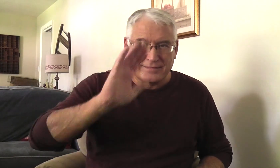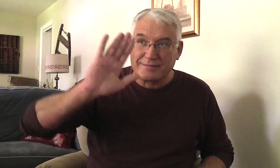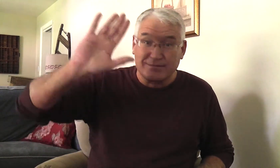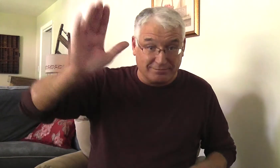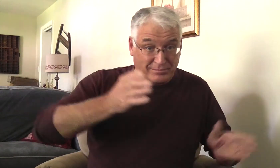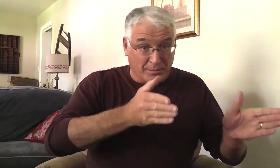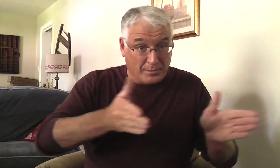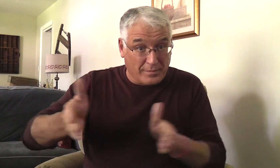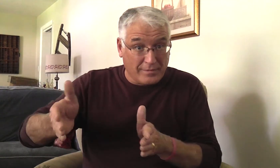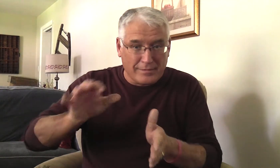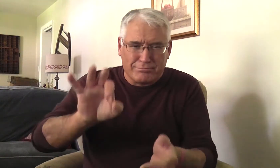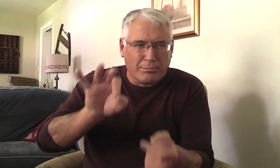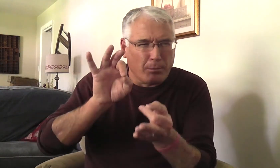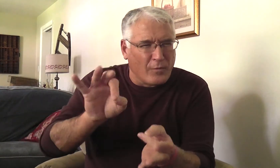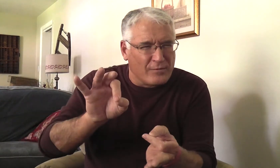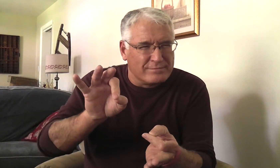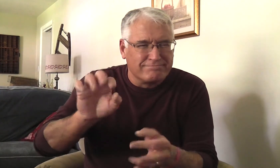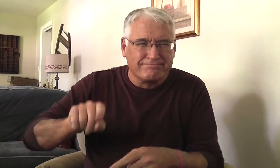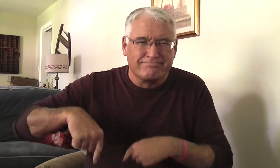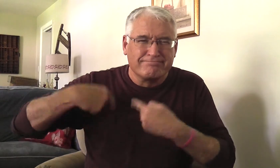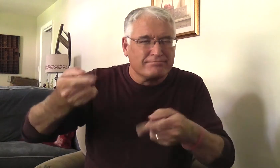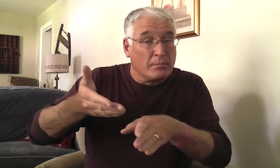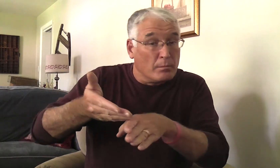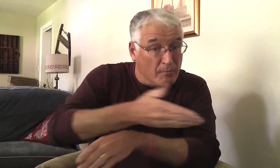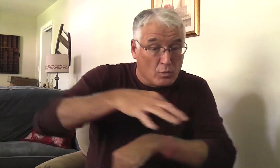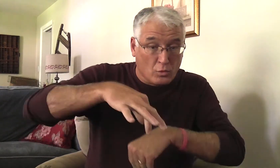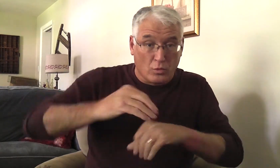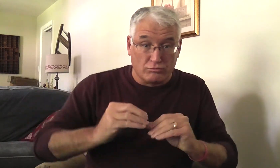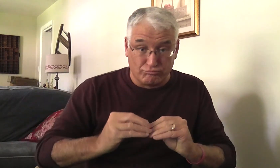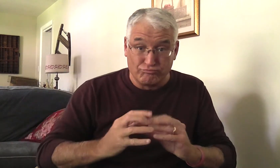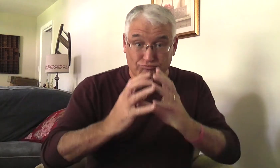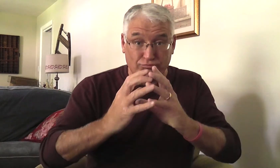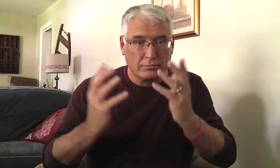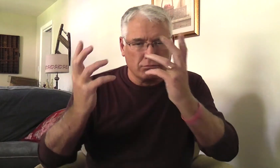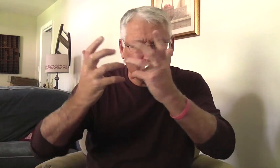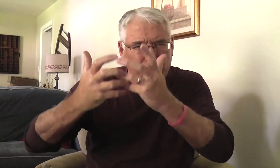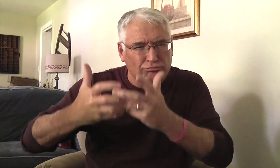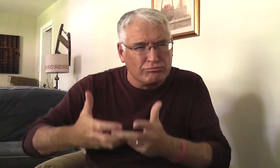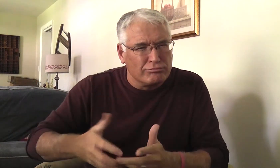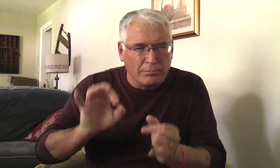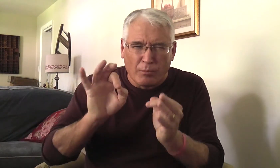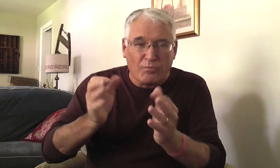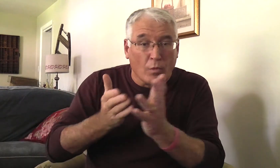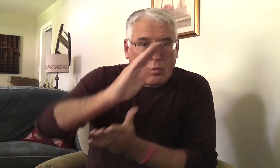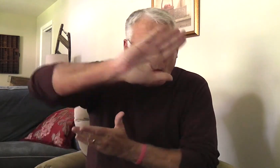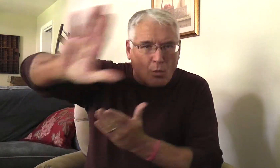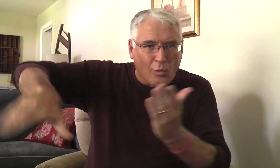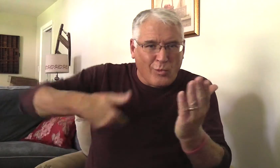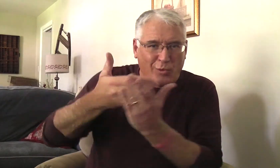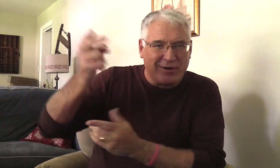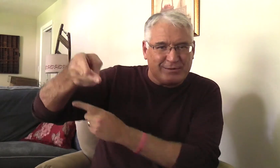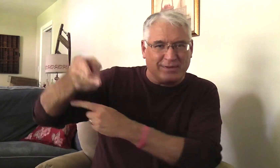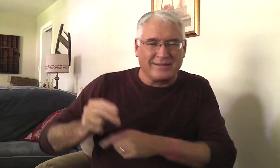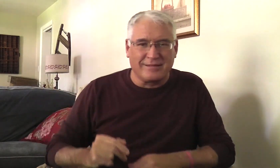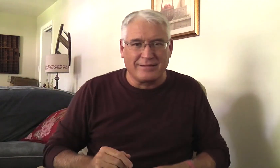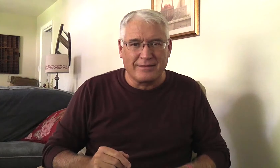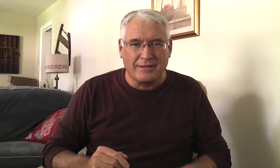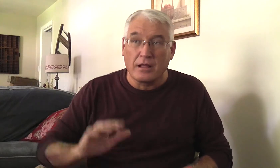God's plan was perfect, perfect plan. Before the earth was ever made, God planned everything